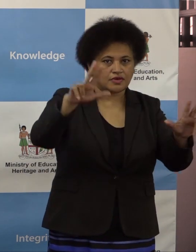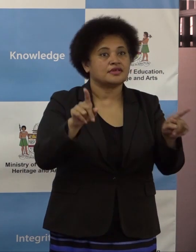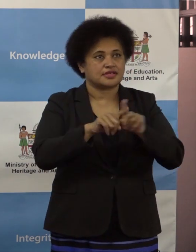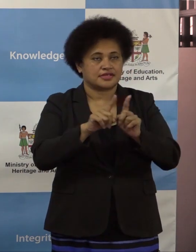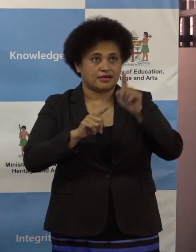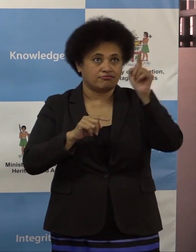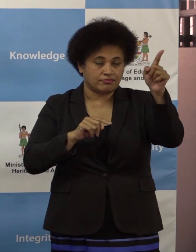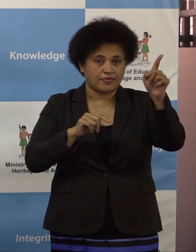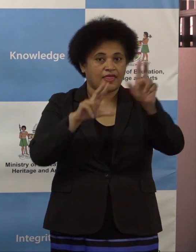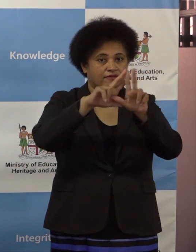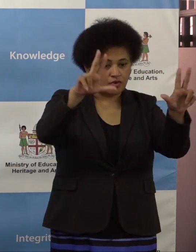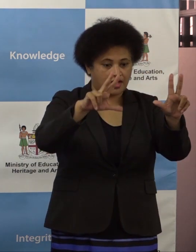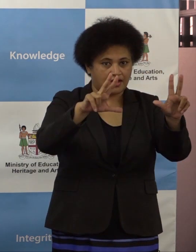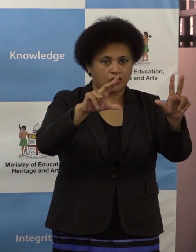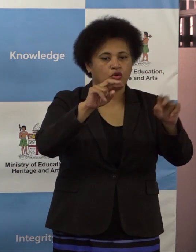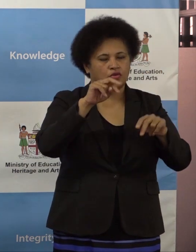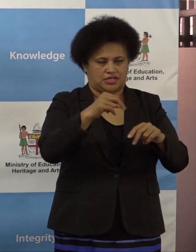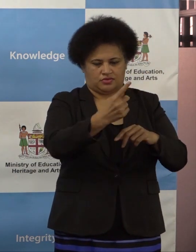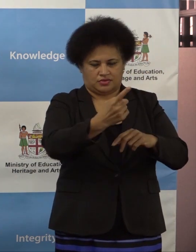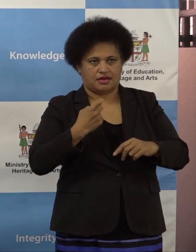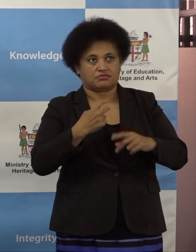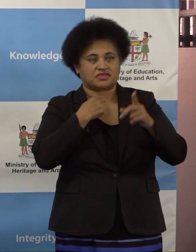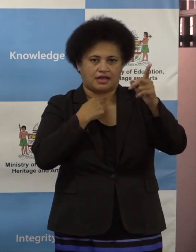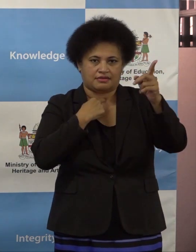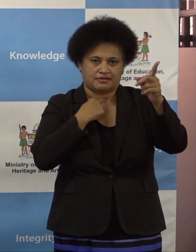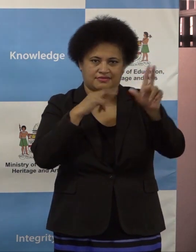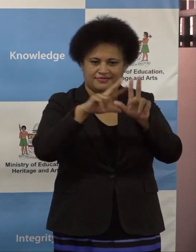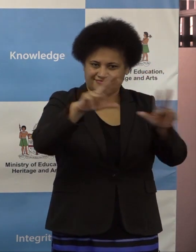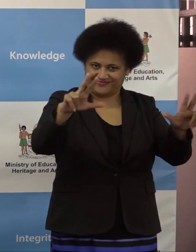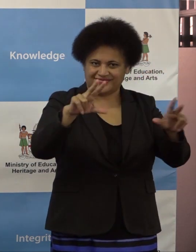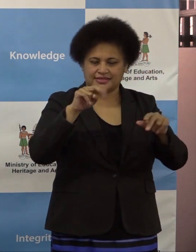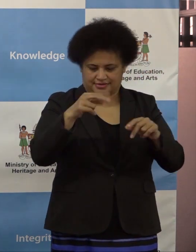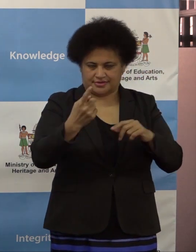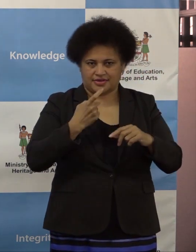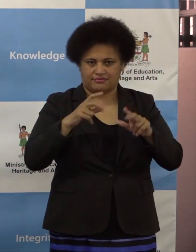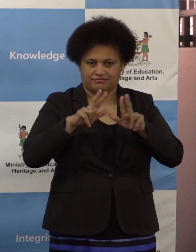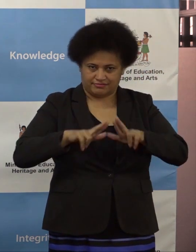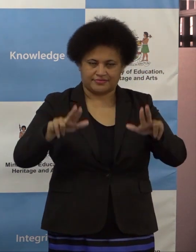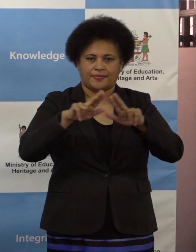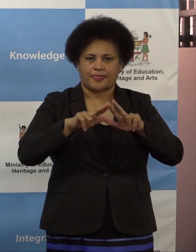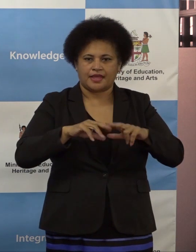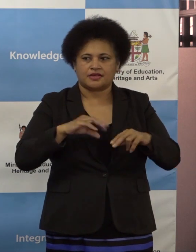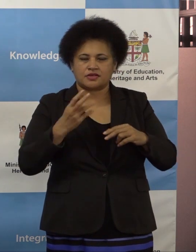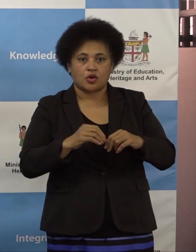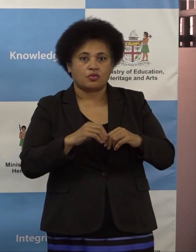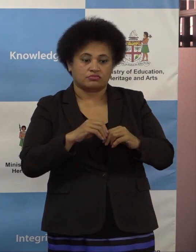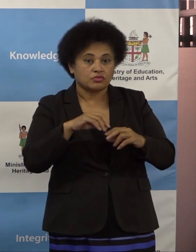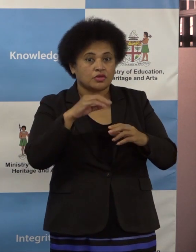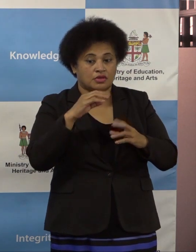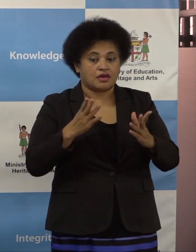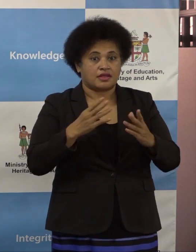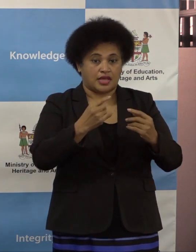Levu to Viti Levu. These teachers are now preparing to return to their destination to complete their home quarantine requirements